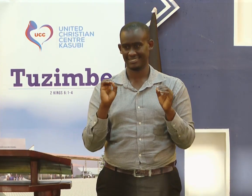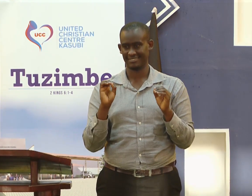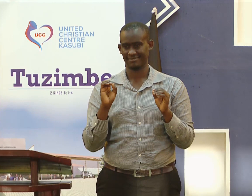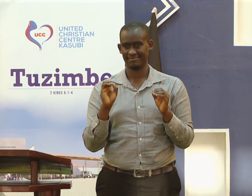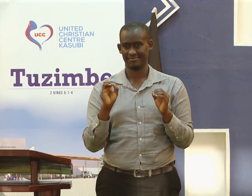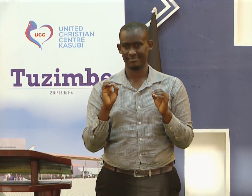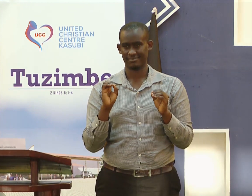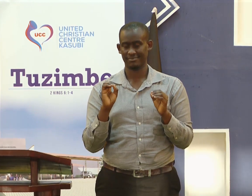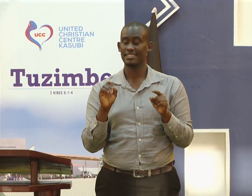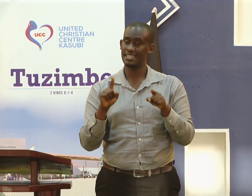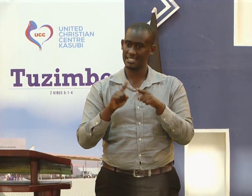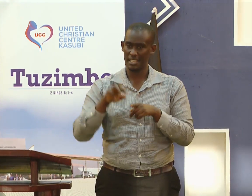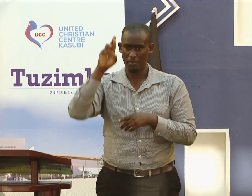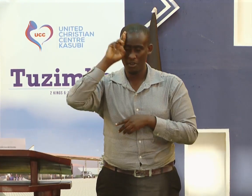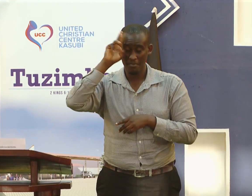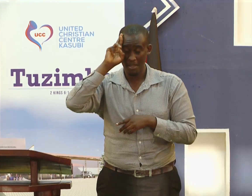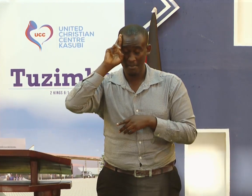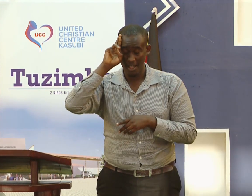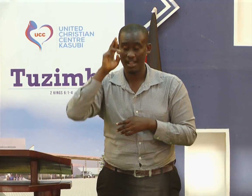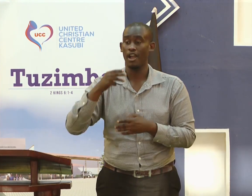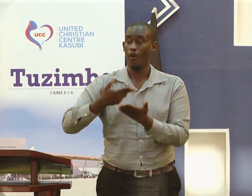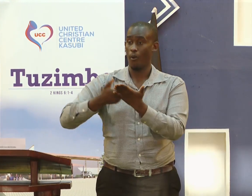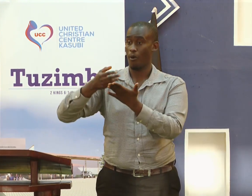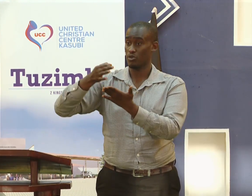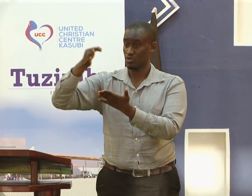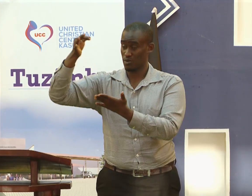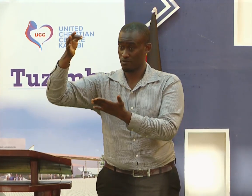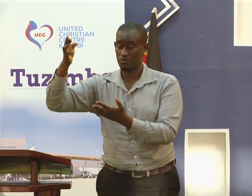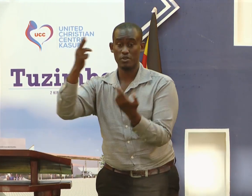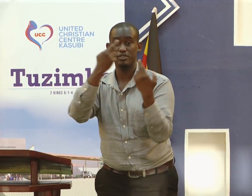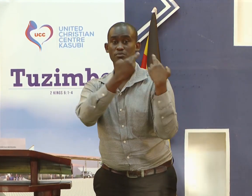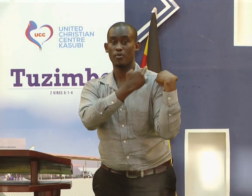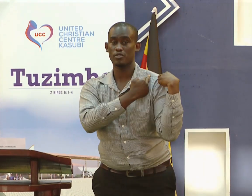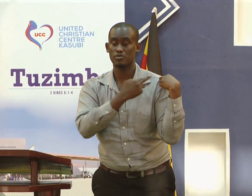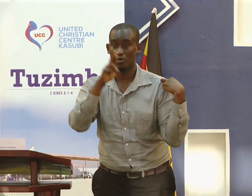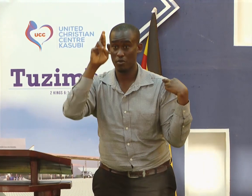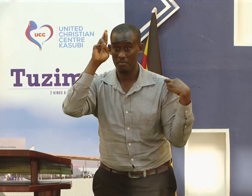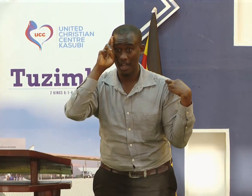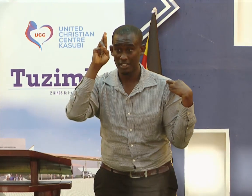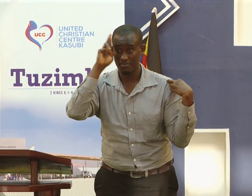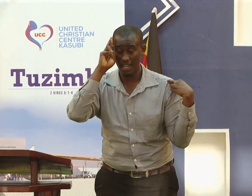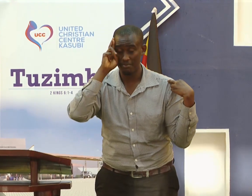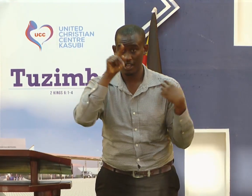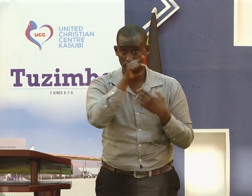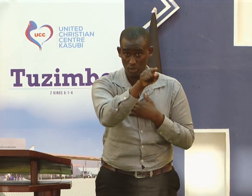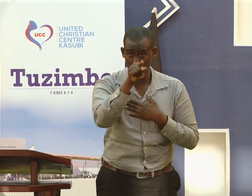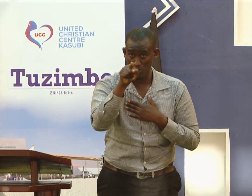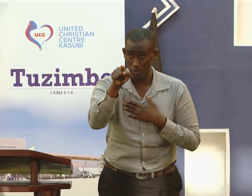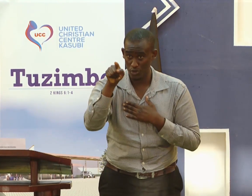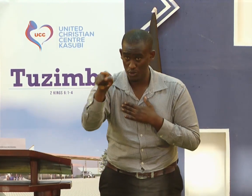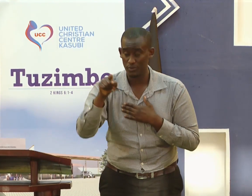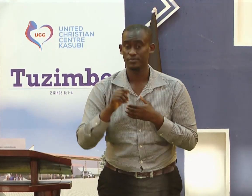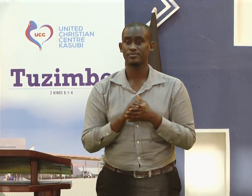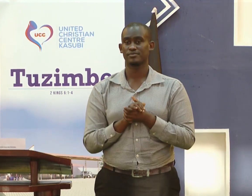and also remember one of the reasons that bring the Holy